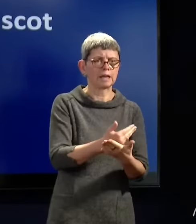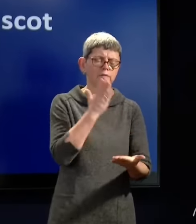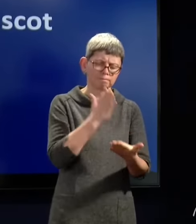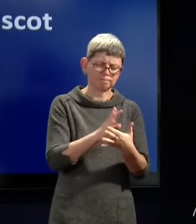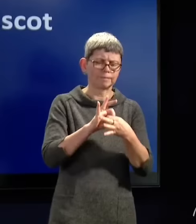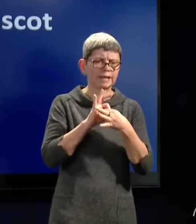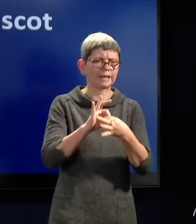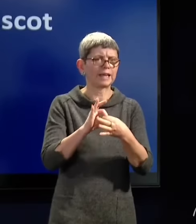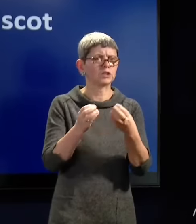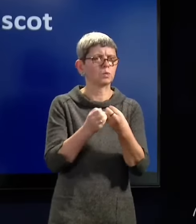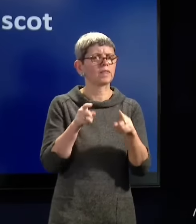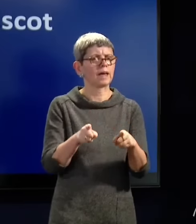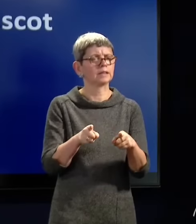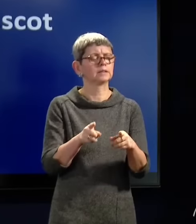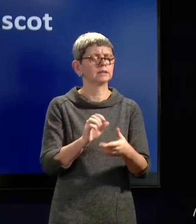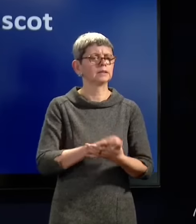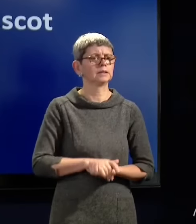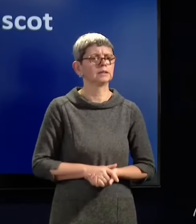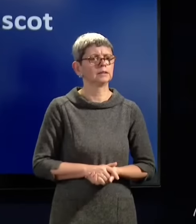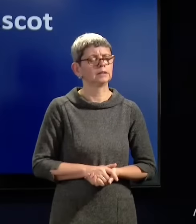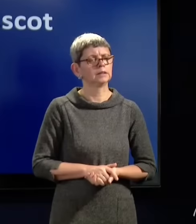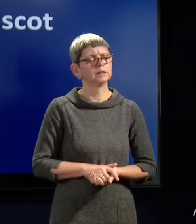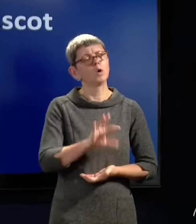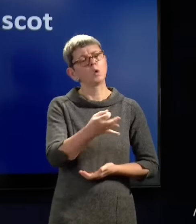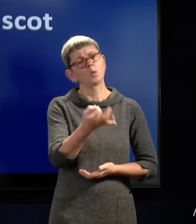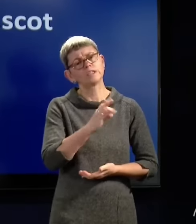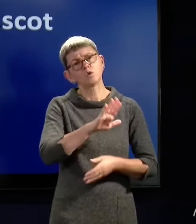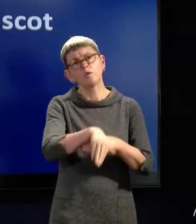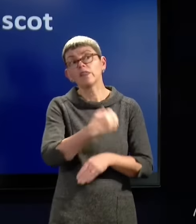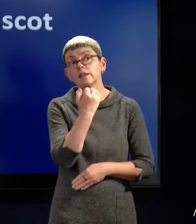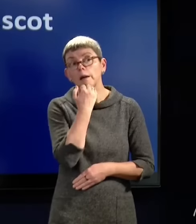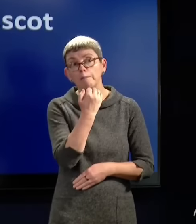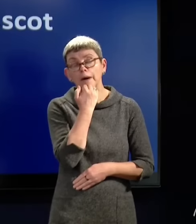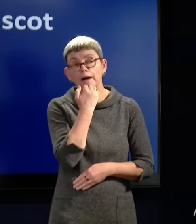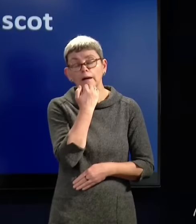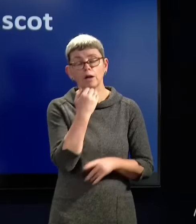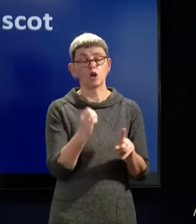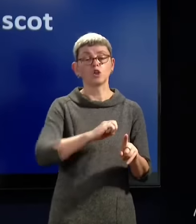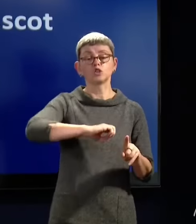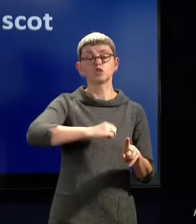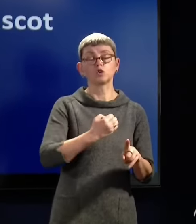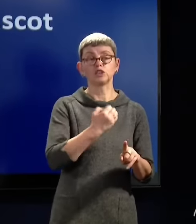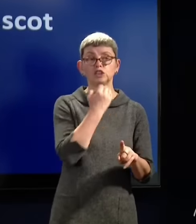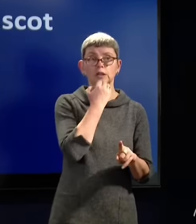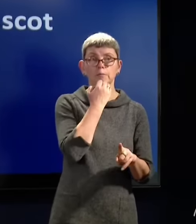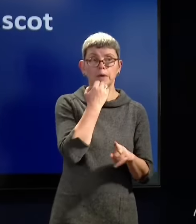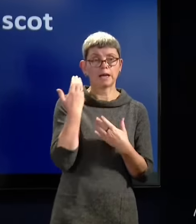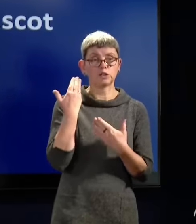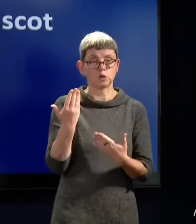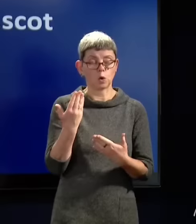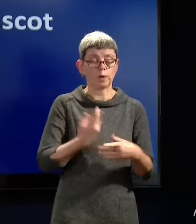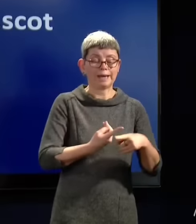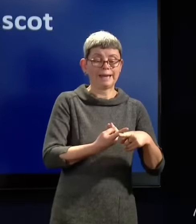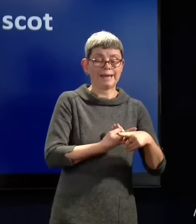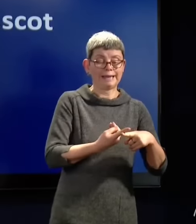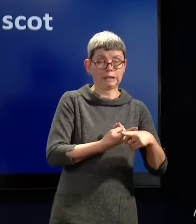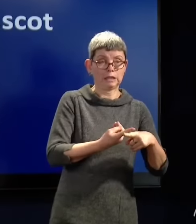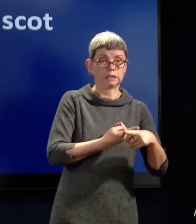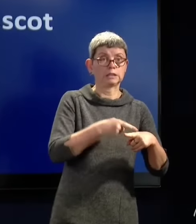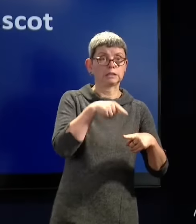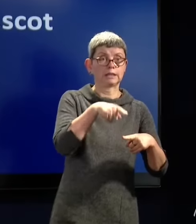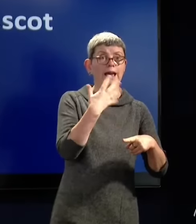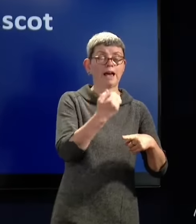question. I'm so sorry. The question is the figure? Yeah. So I don't know the Scottish figure. I'm aware that the Royal College of Emergency Medicine in England have put a similar figure out there.